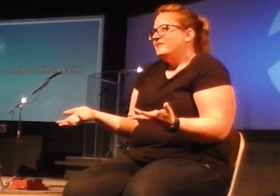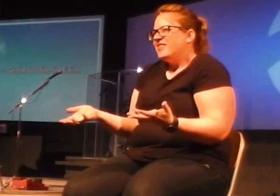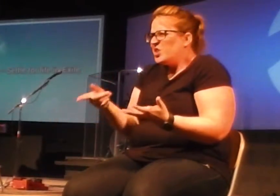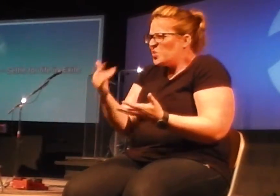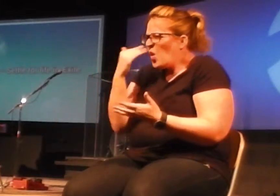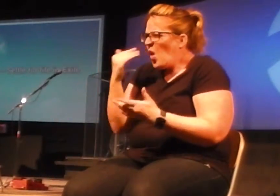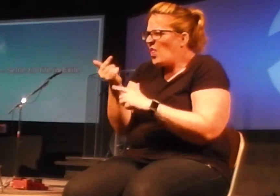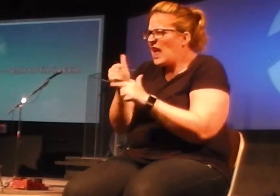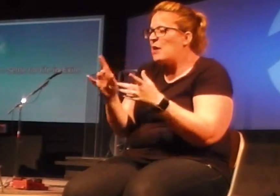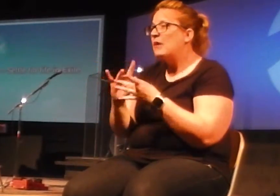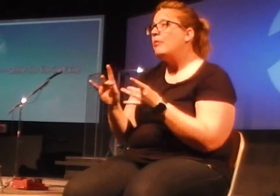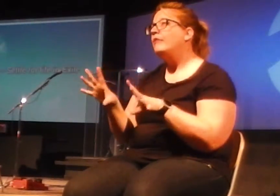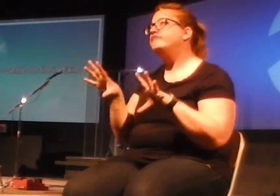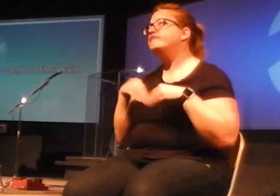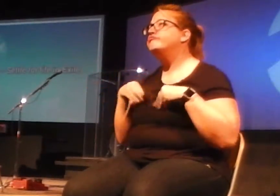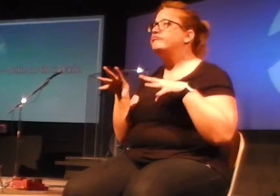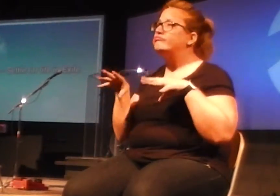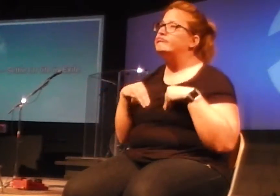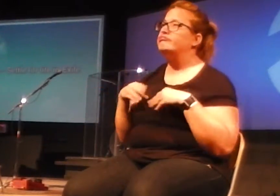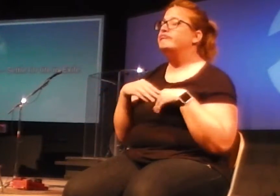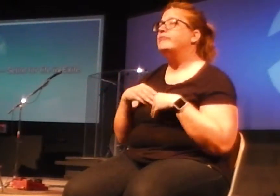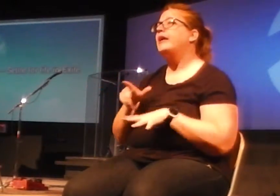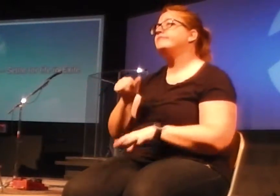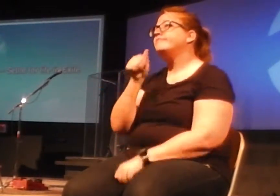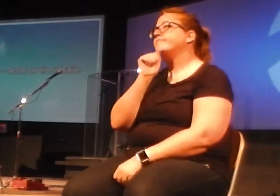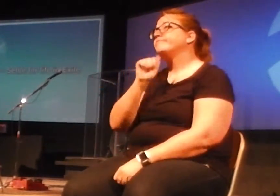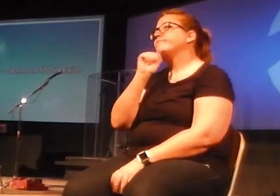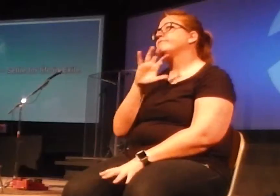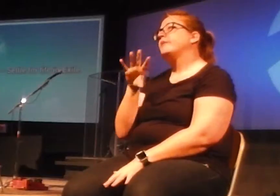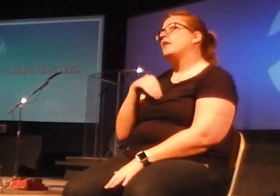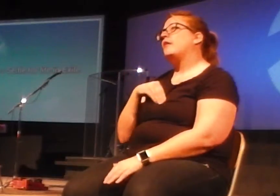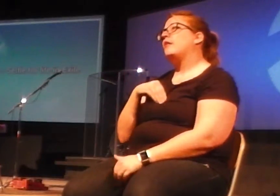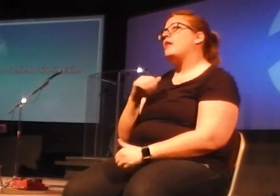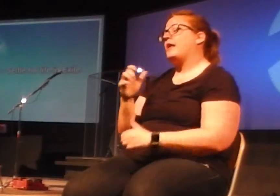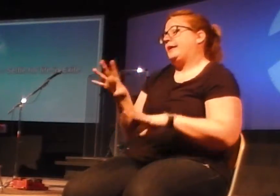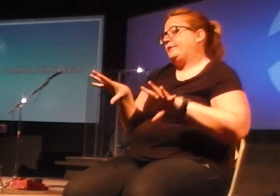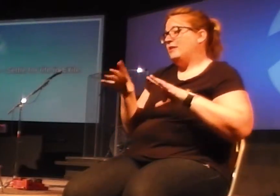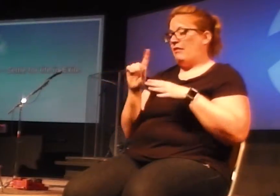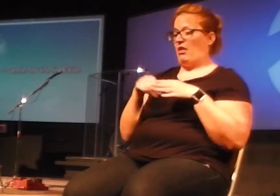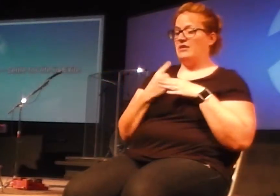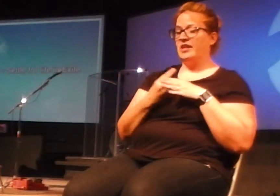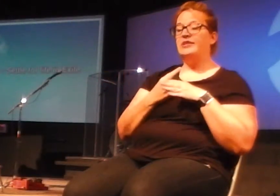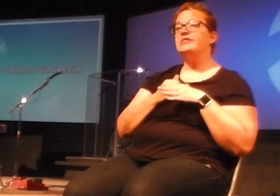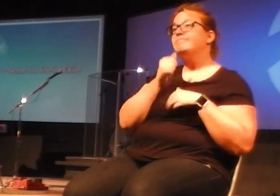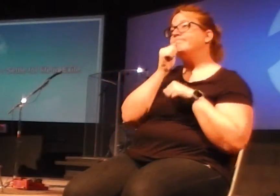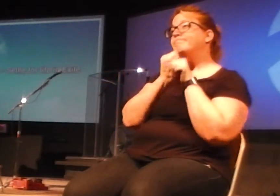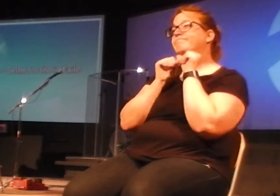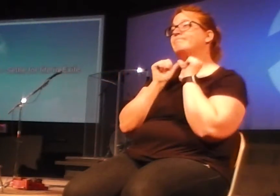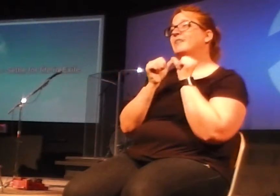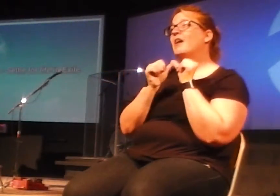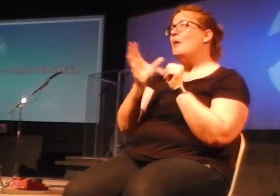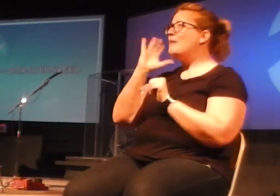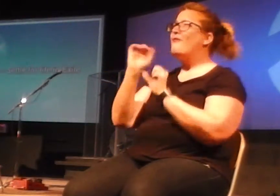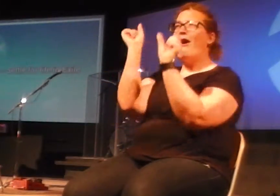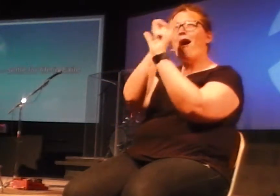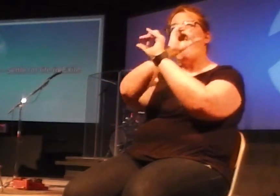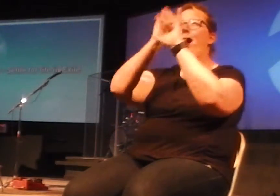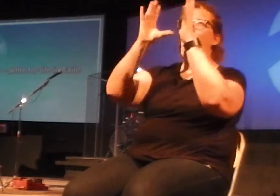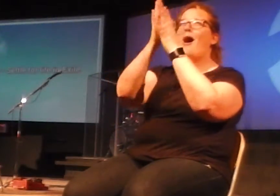gets used by people who have basically just settled in for a life in exile. They had a dream. They went through exile. And now it's like,